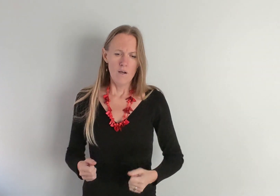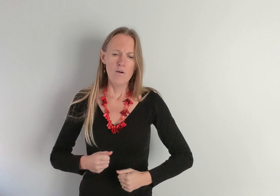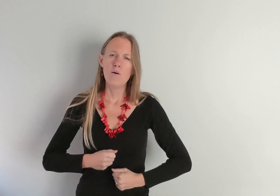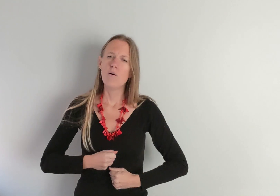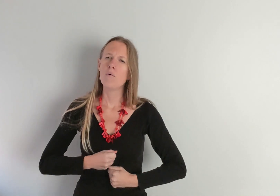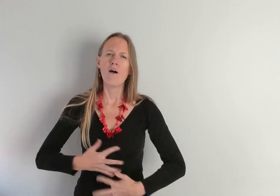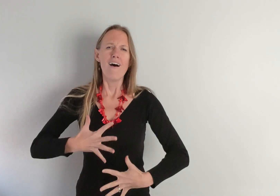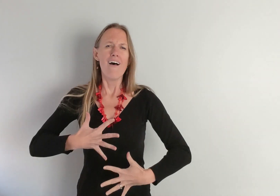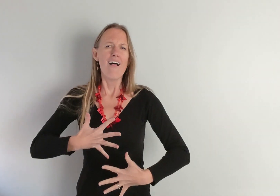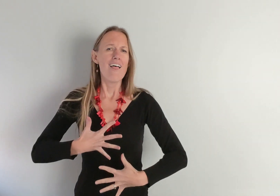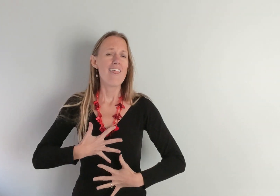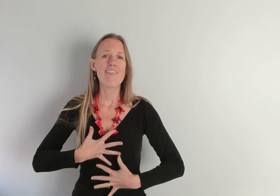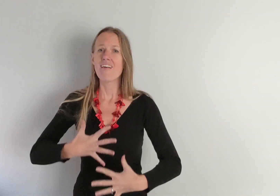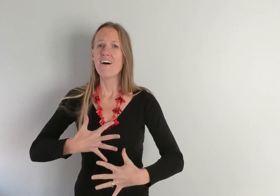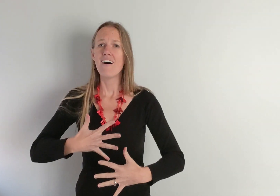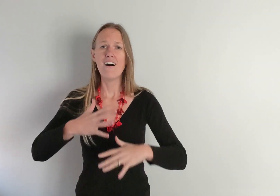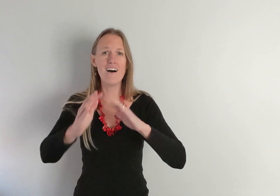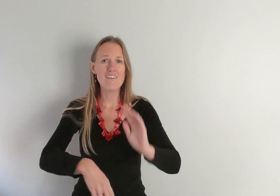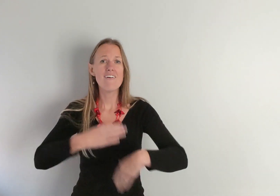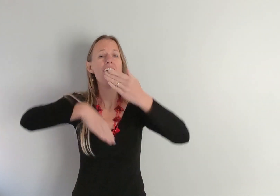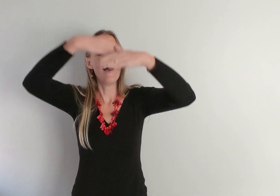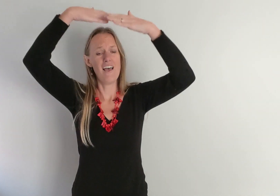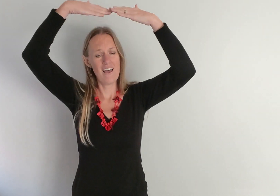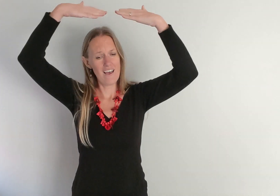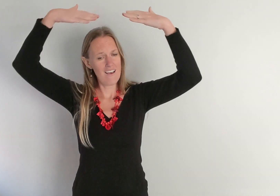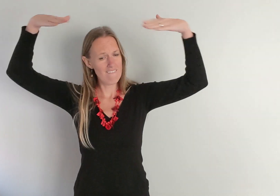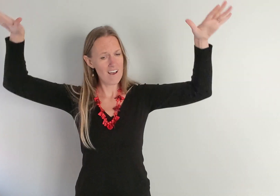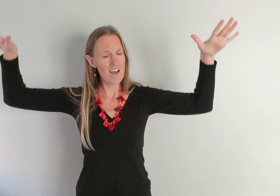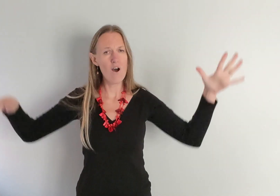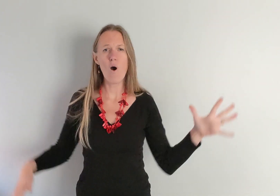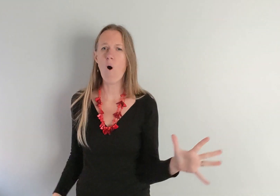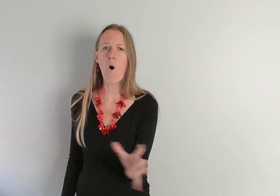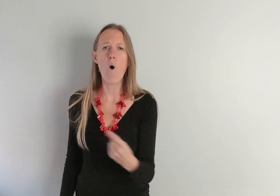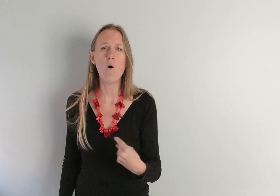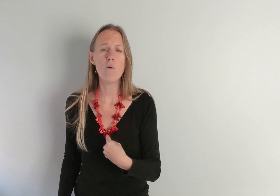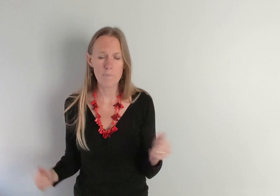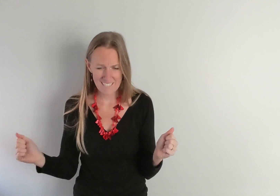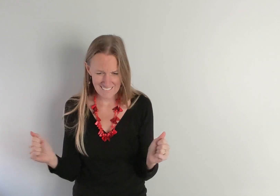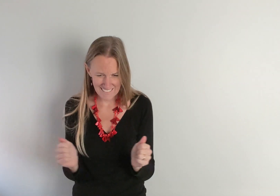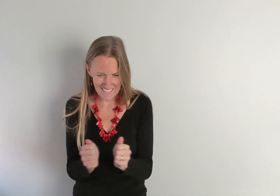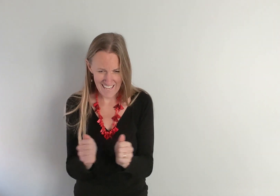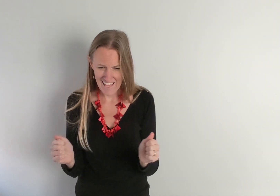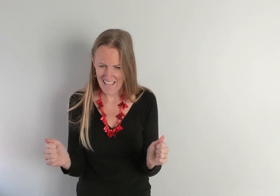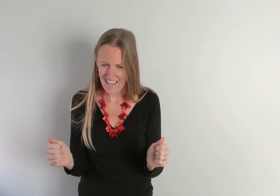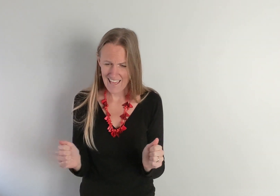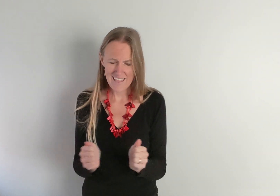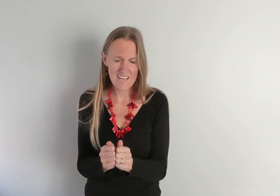Breath of heaven Hold me together